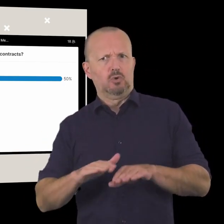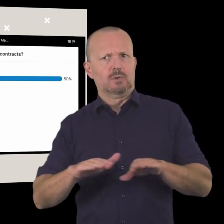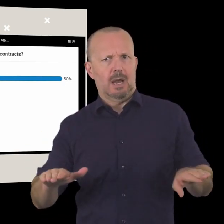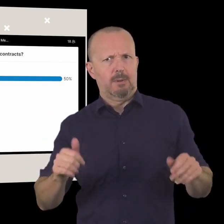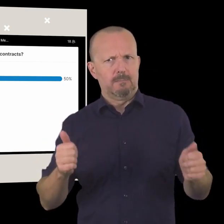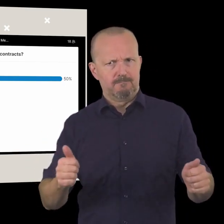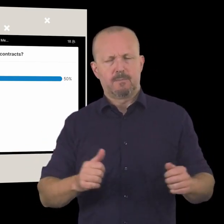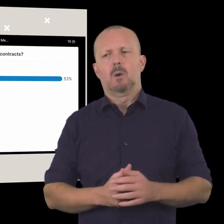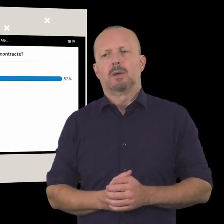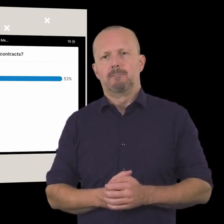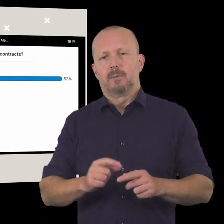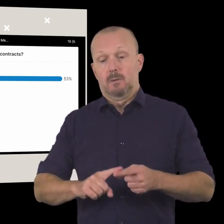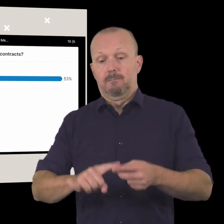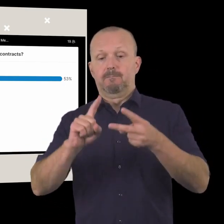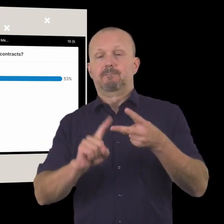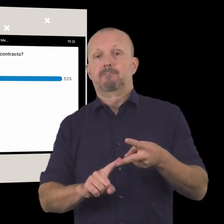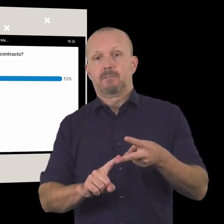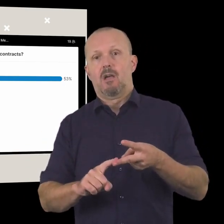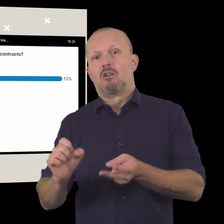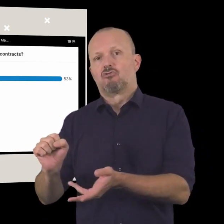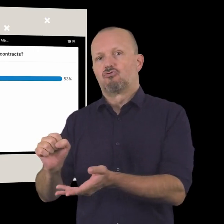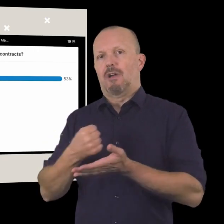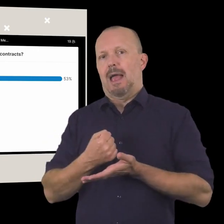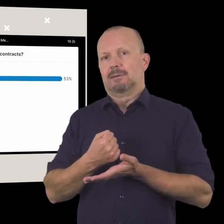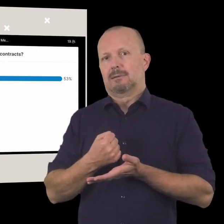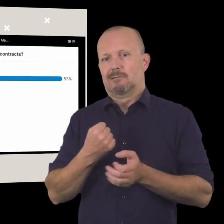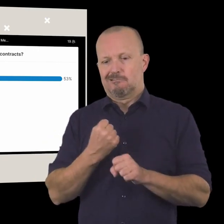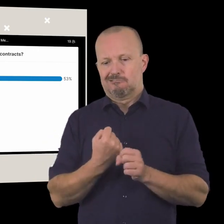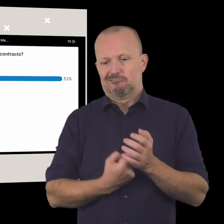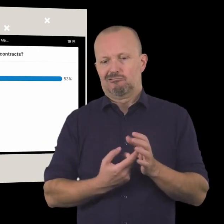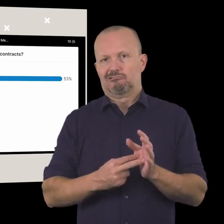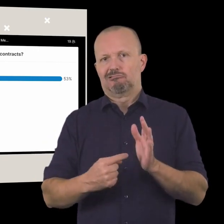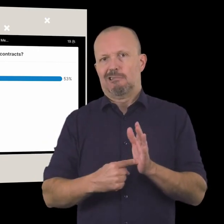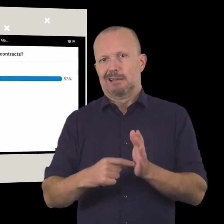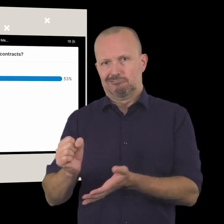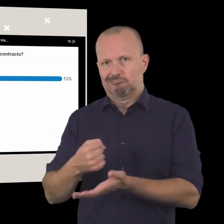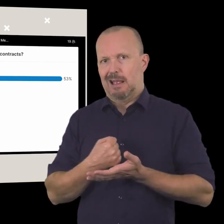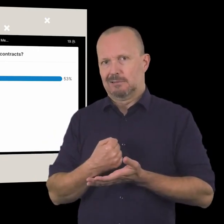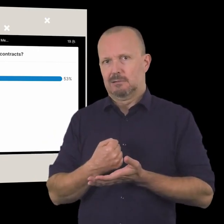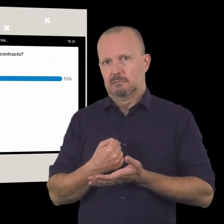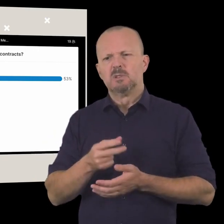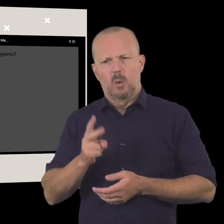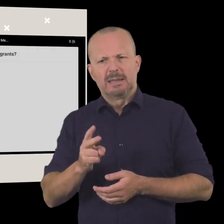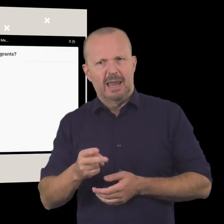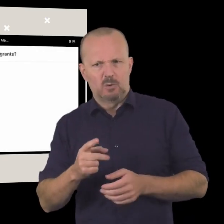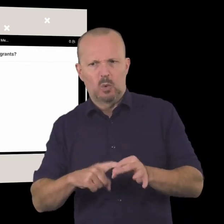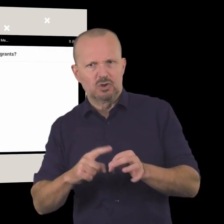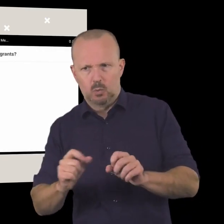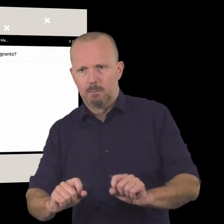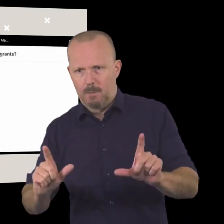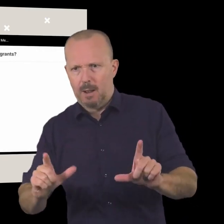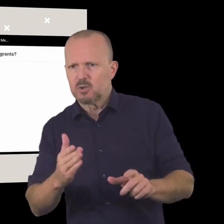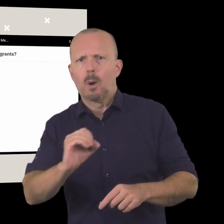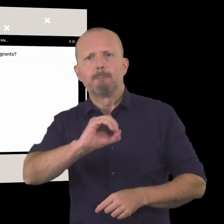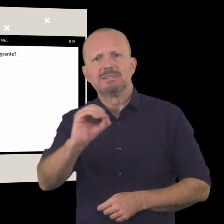all right so now i want you to think about uh the next income stream i want you to think about grants uh that so the question is going to pop up in just a second